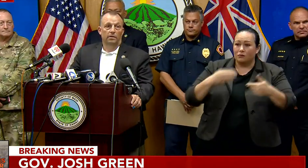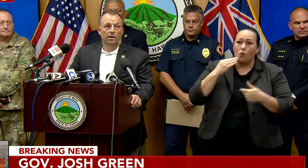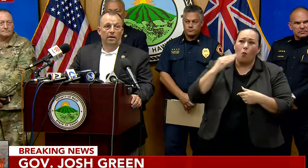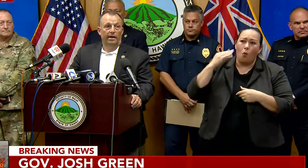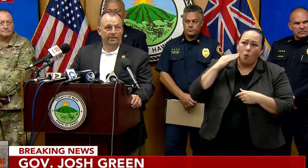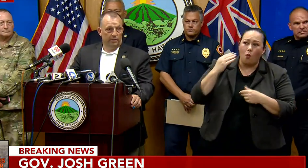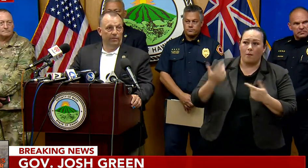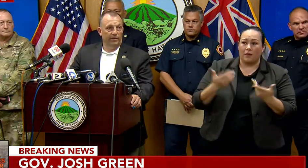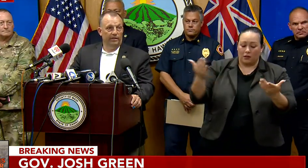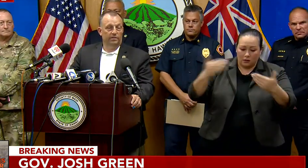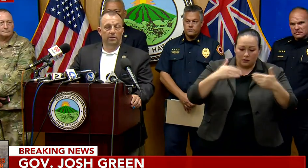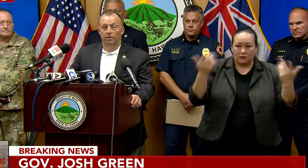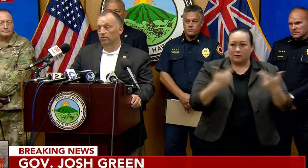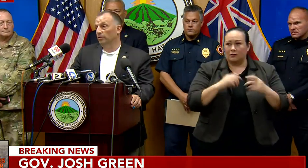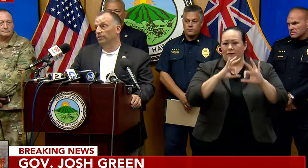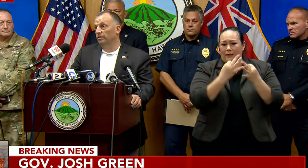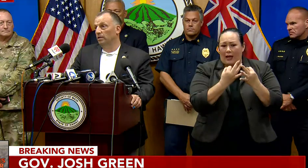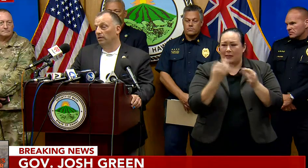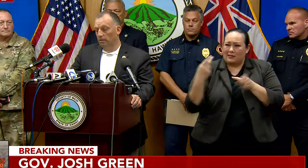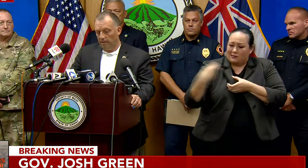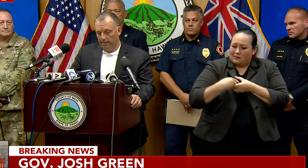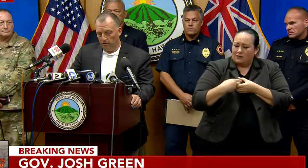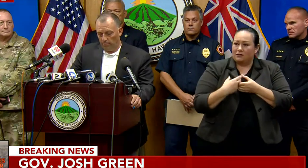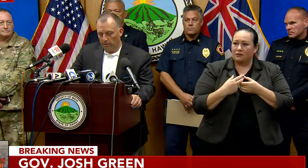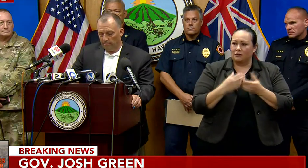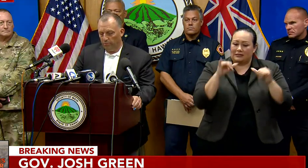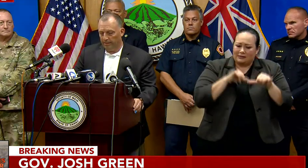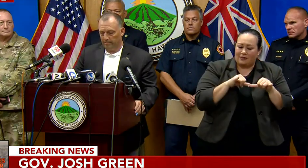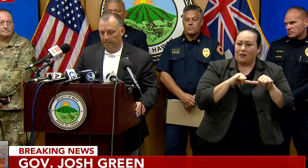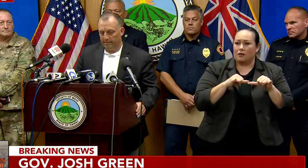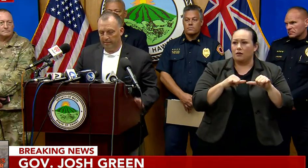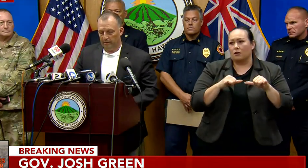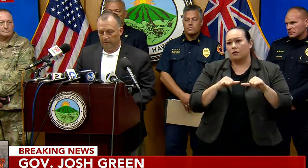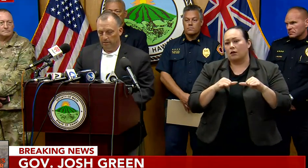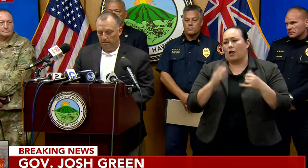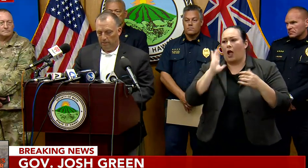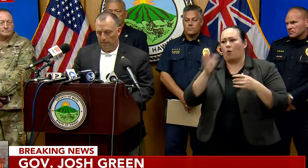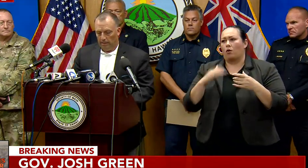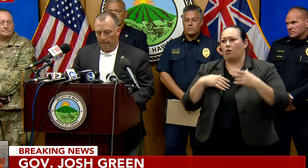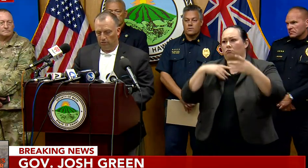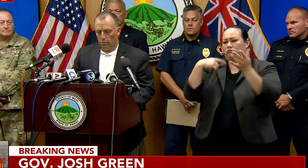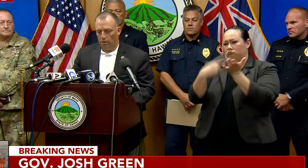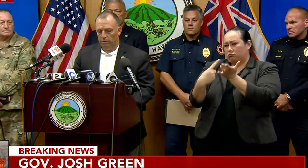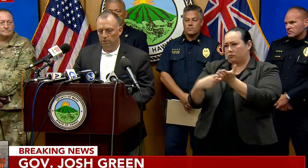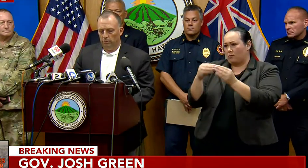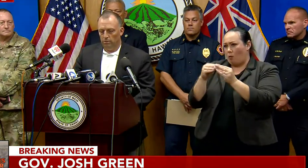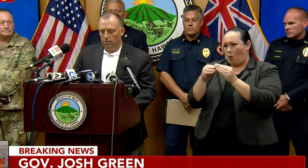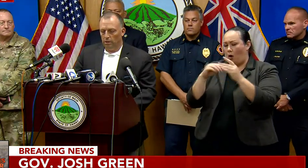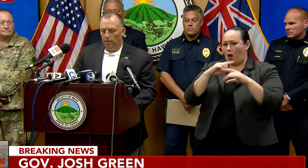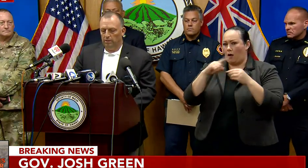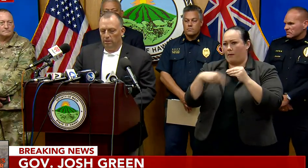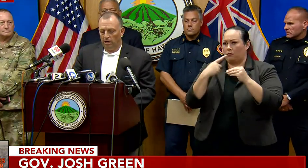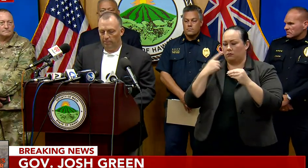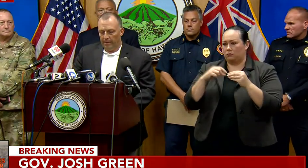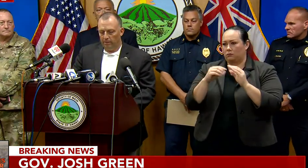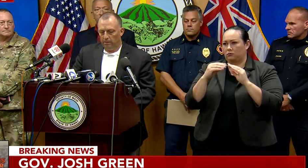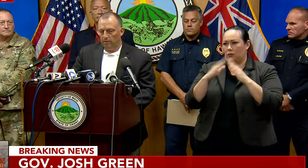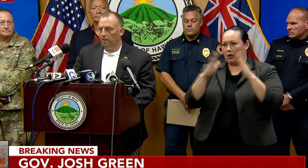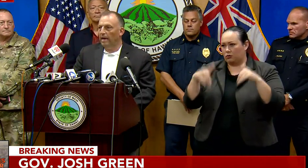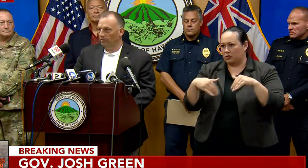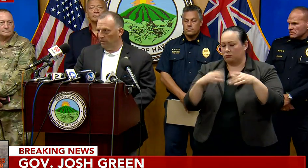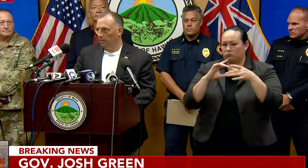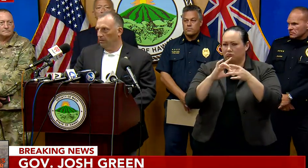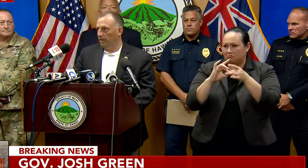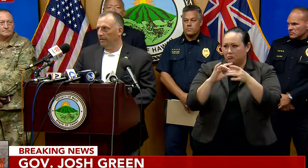in as some of these other services got online. So I'm going to break some of that down. I also want to talk about